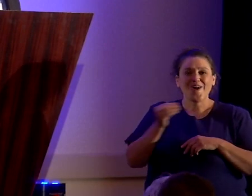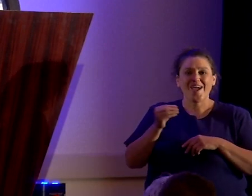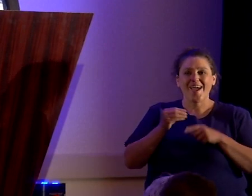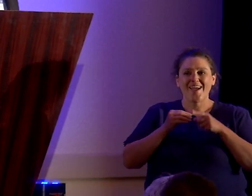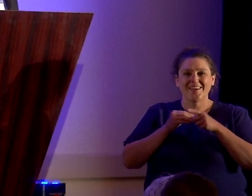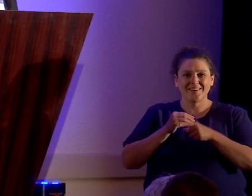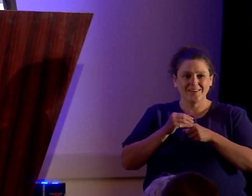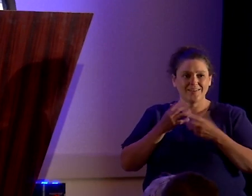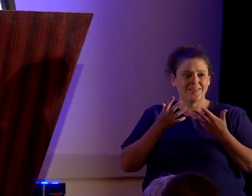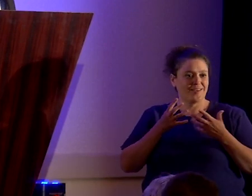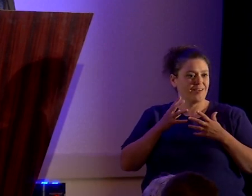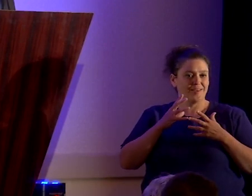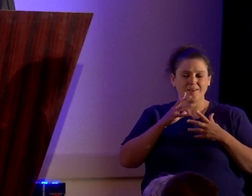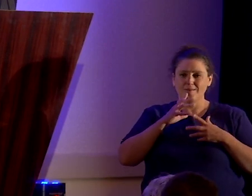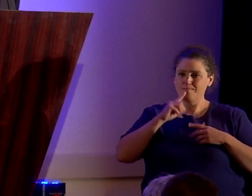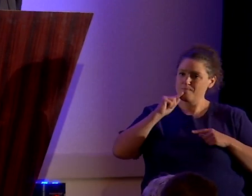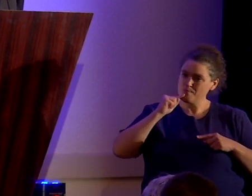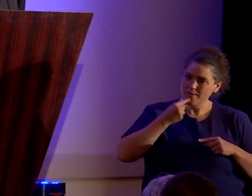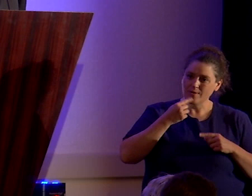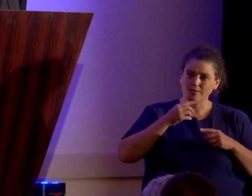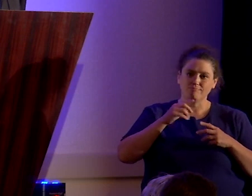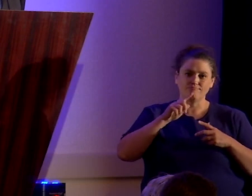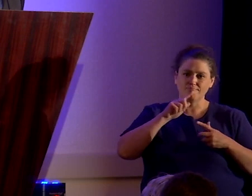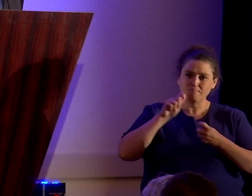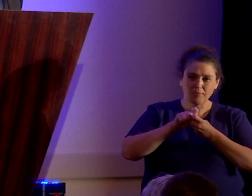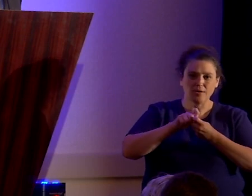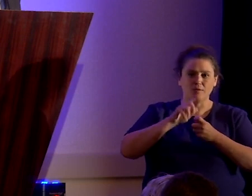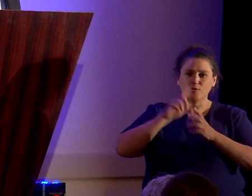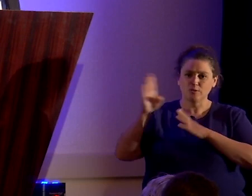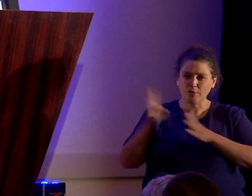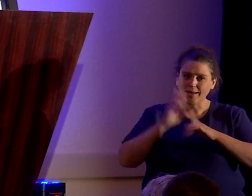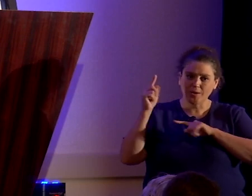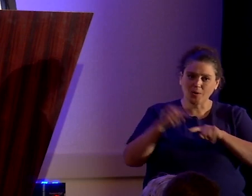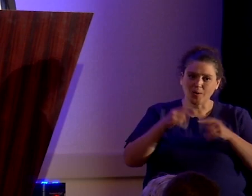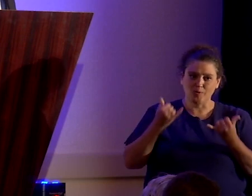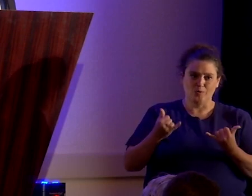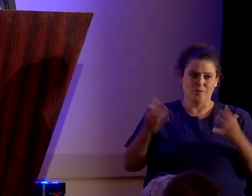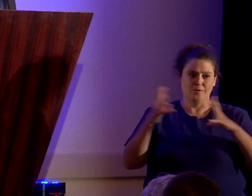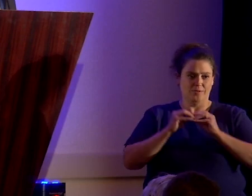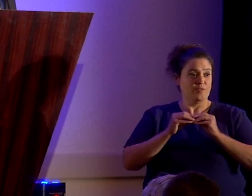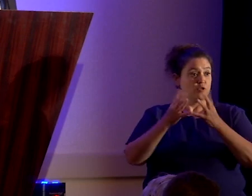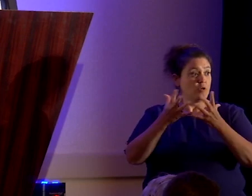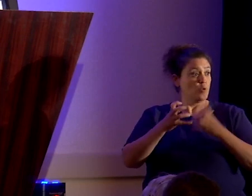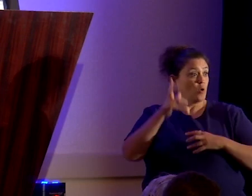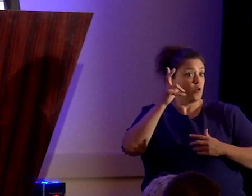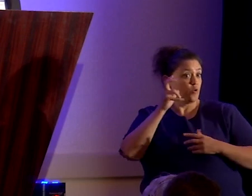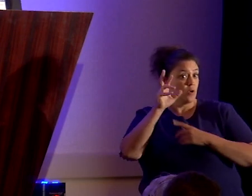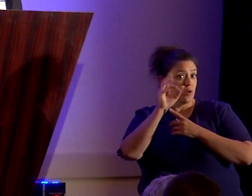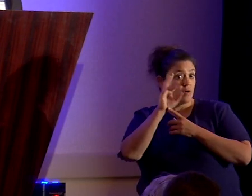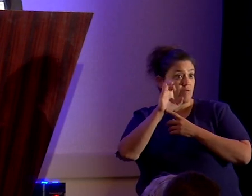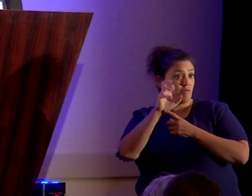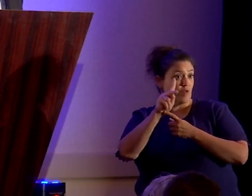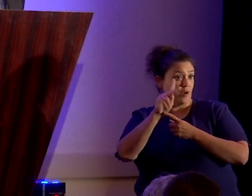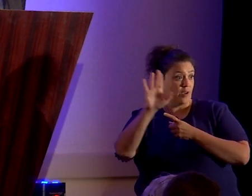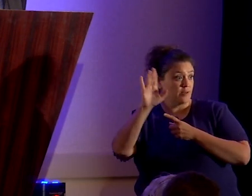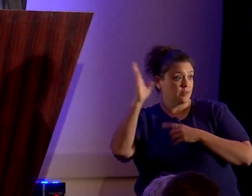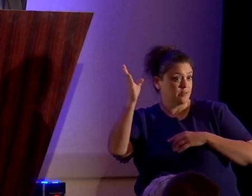by hook or crook, was going to get to this convention, that he wanted to hear Frank's talk.